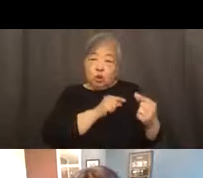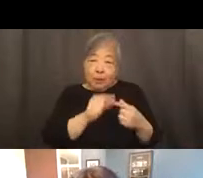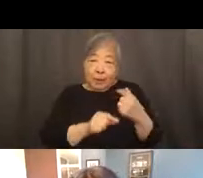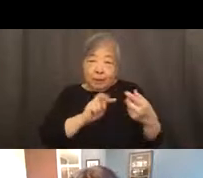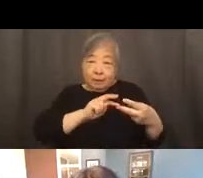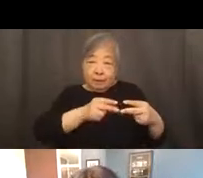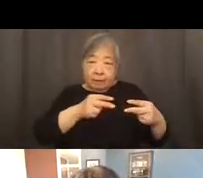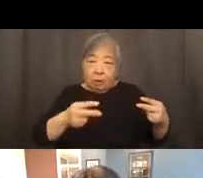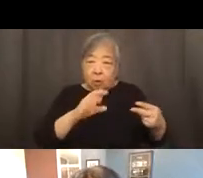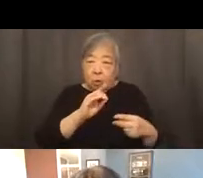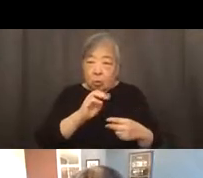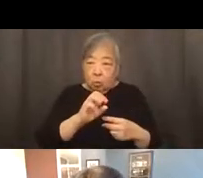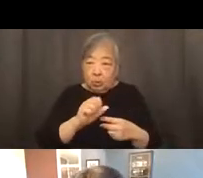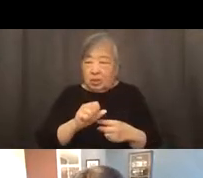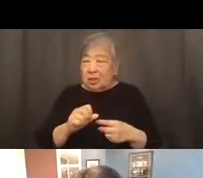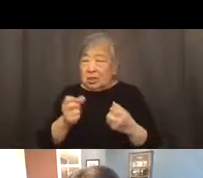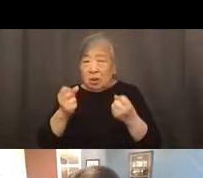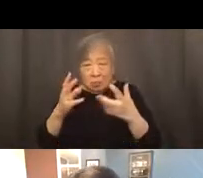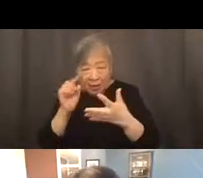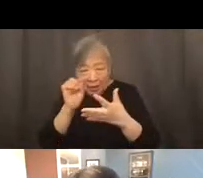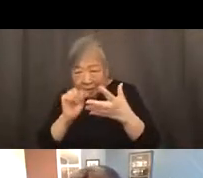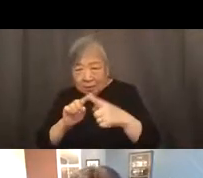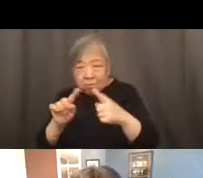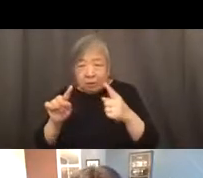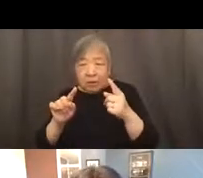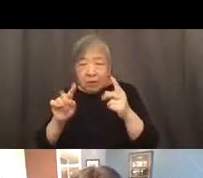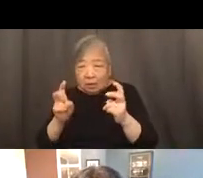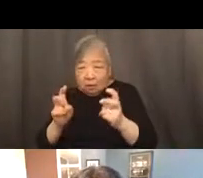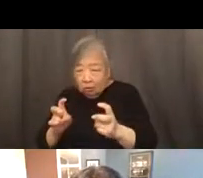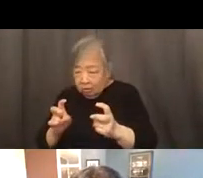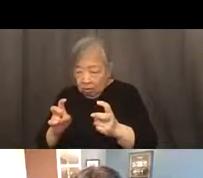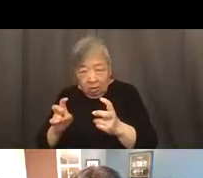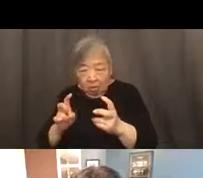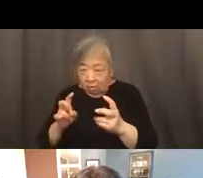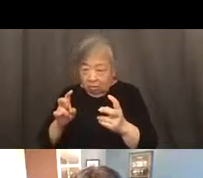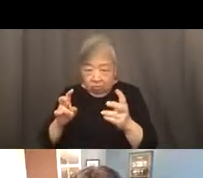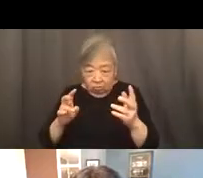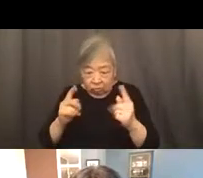sort of related issues against this very inequitable backstop.